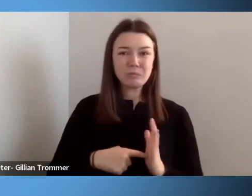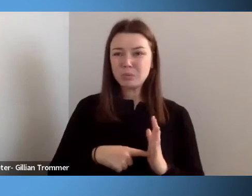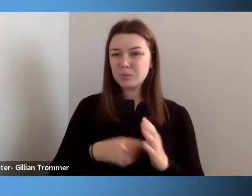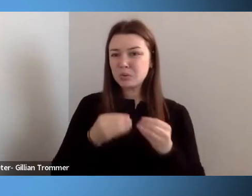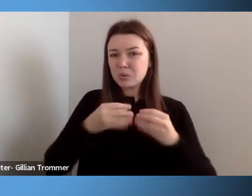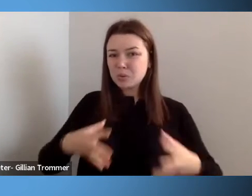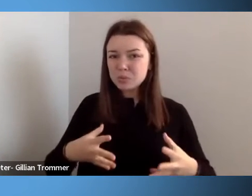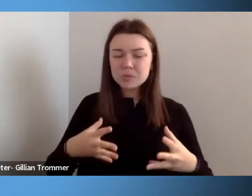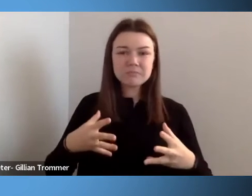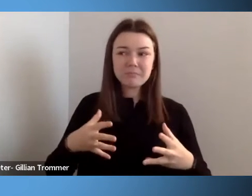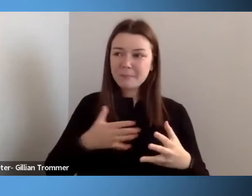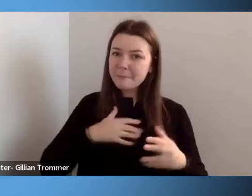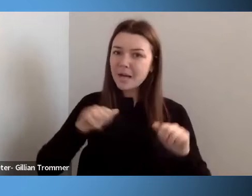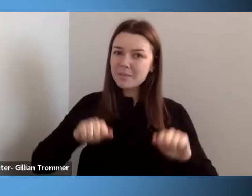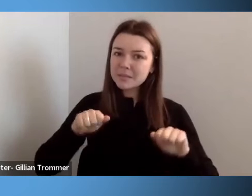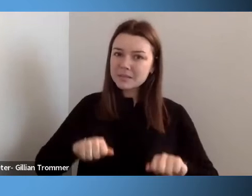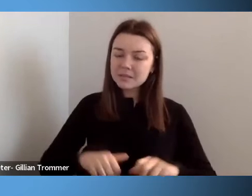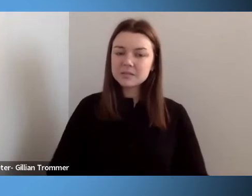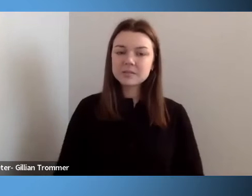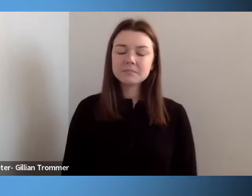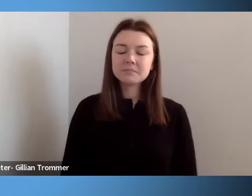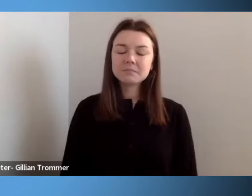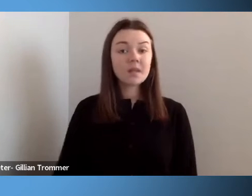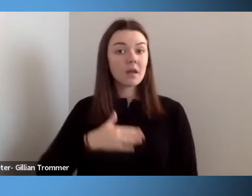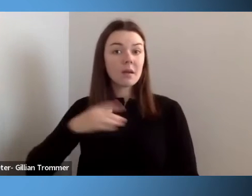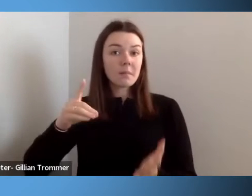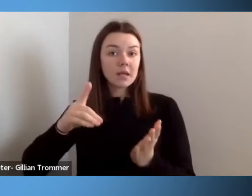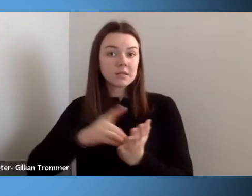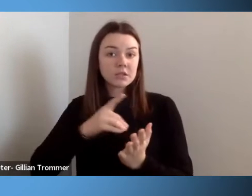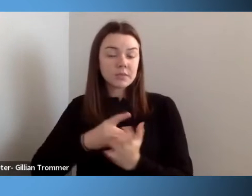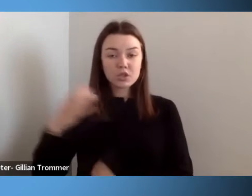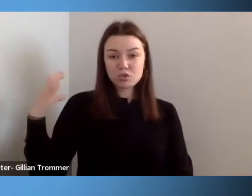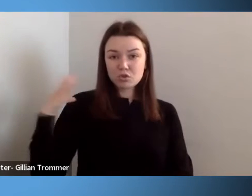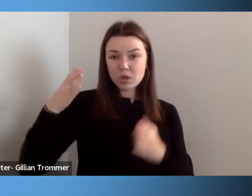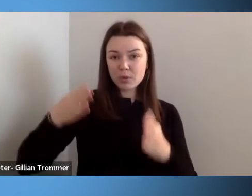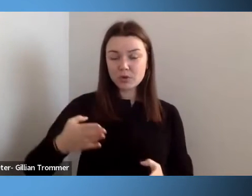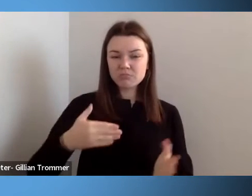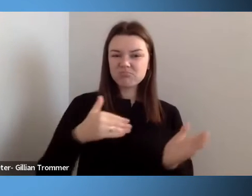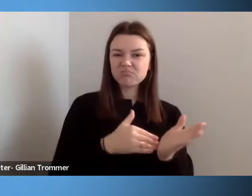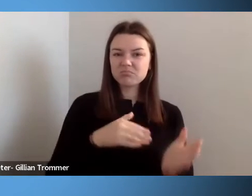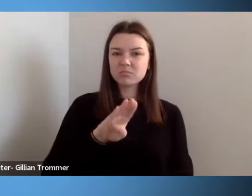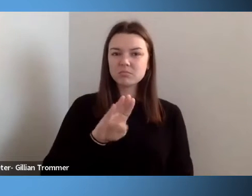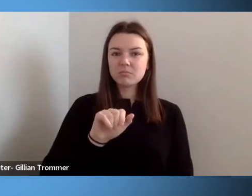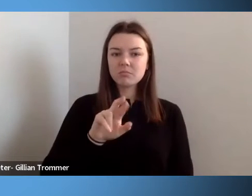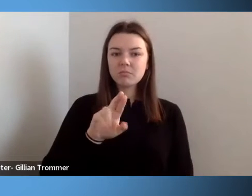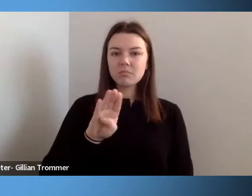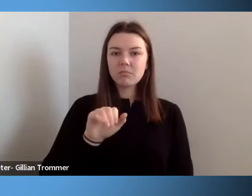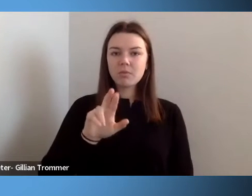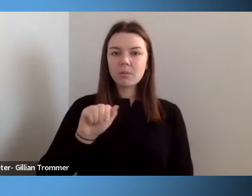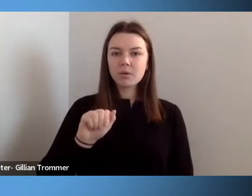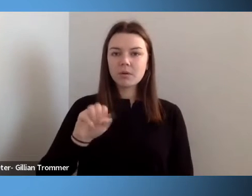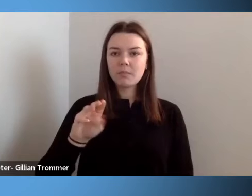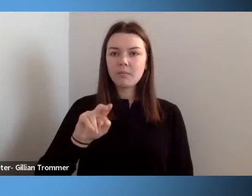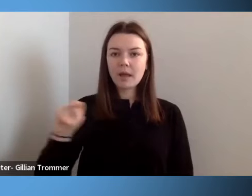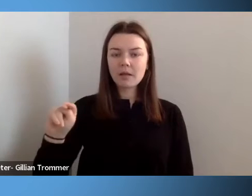My dissertation chairperson, Dr. Barbara Mann, chose to drive down to the University of